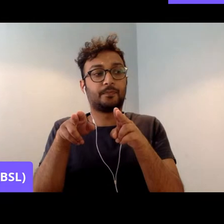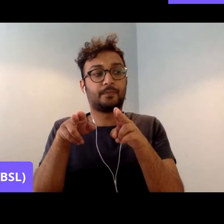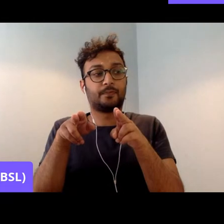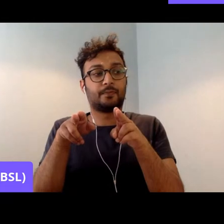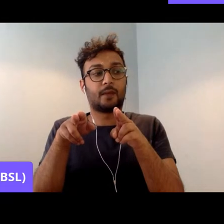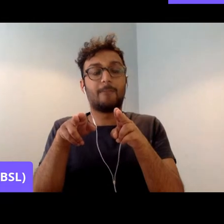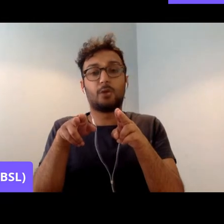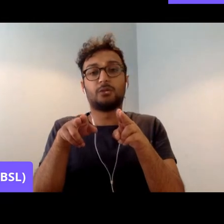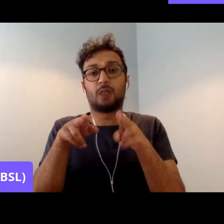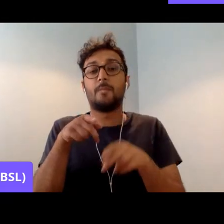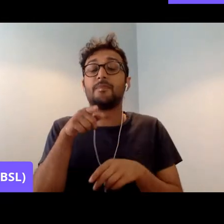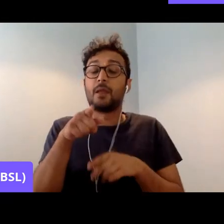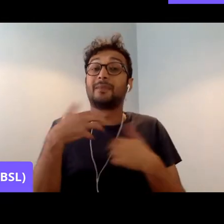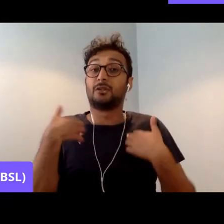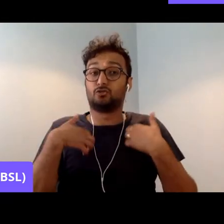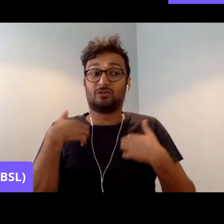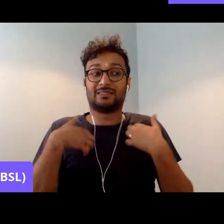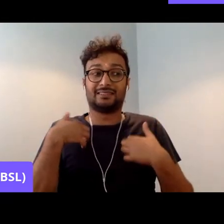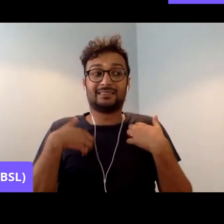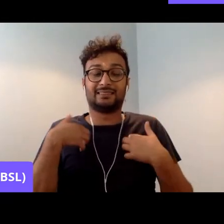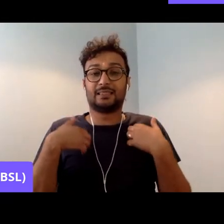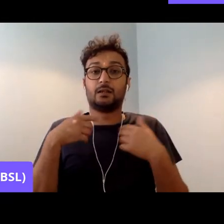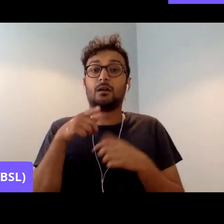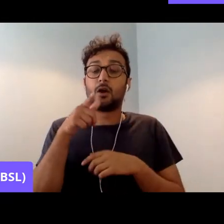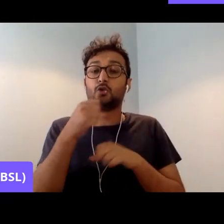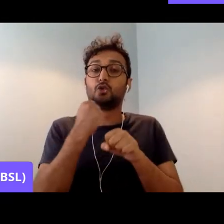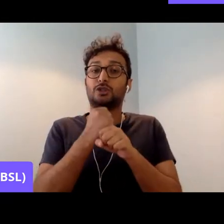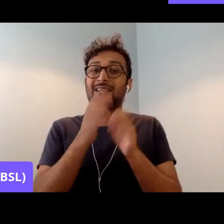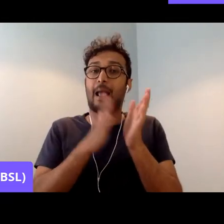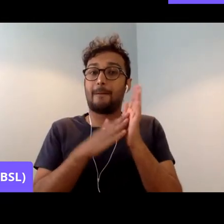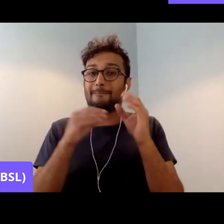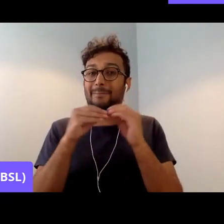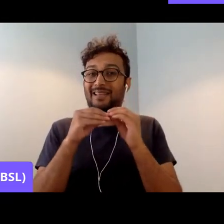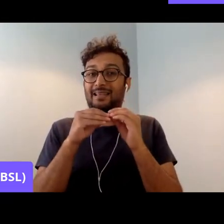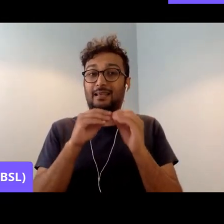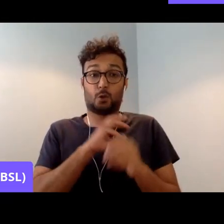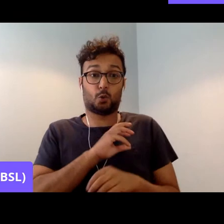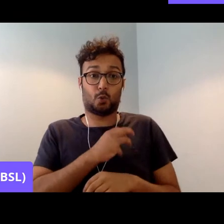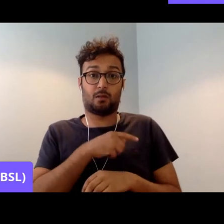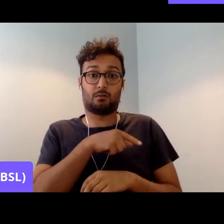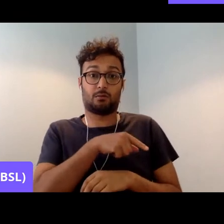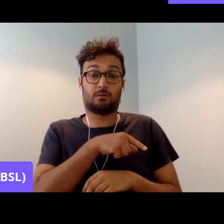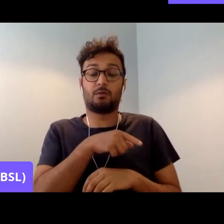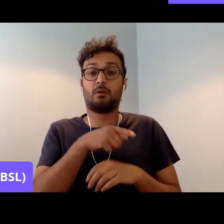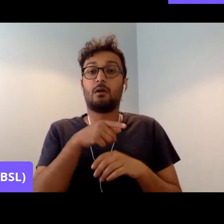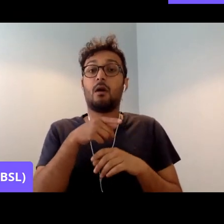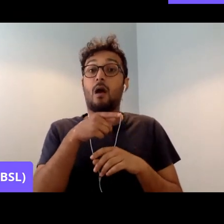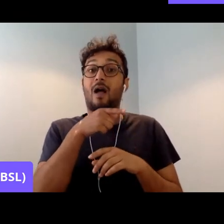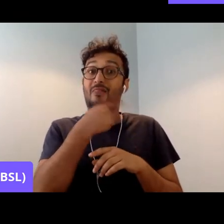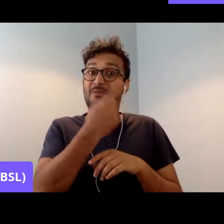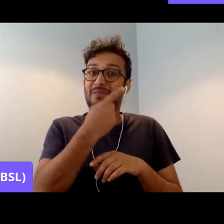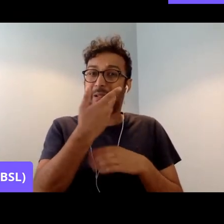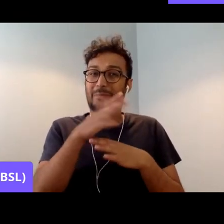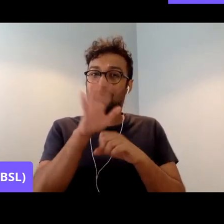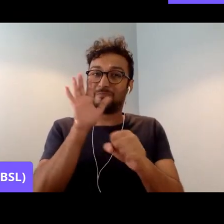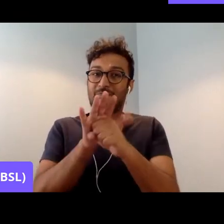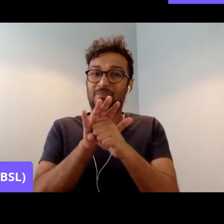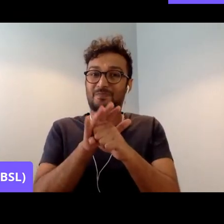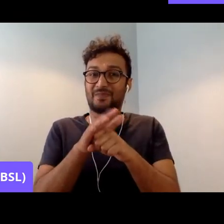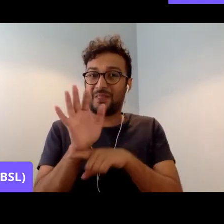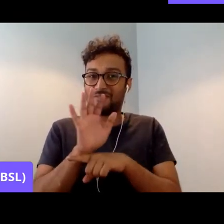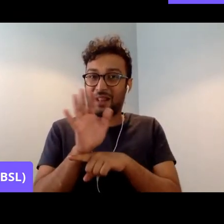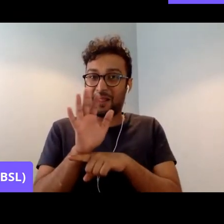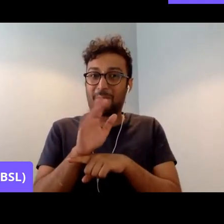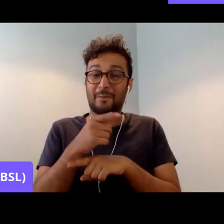GMB union had that film blocked. They, um, stopped